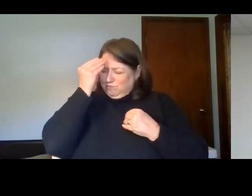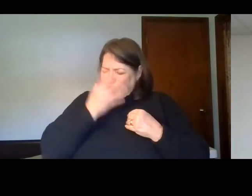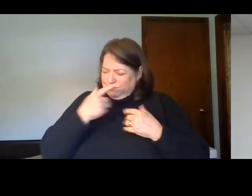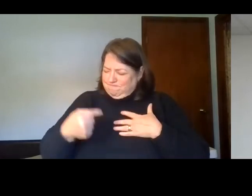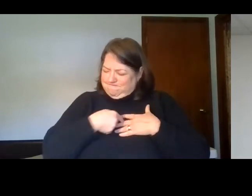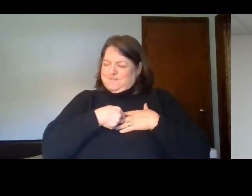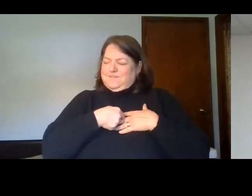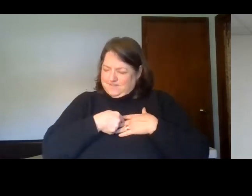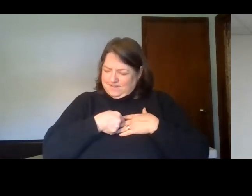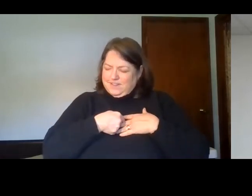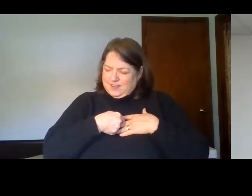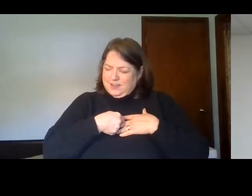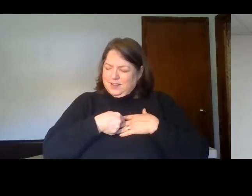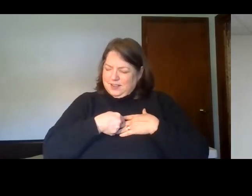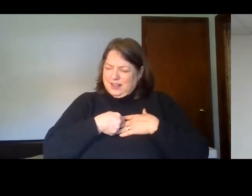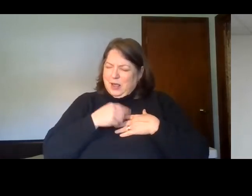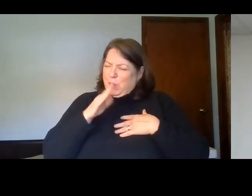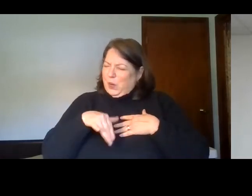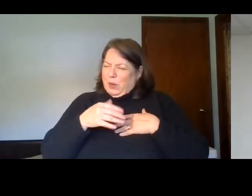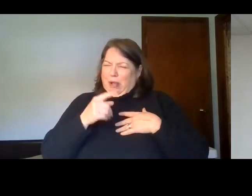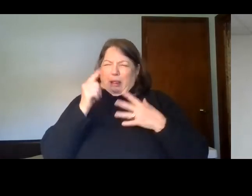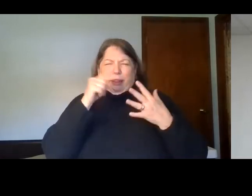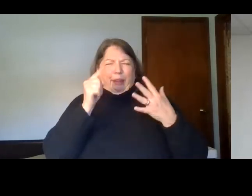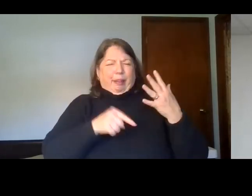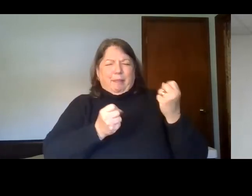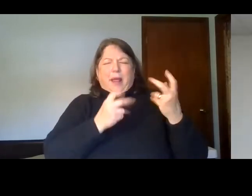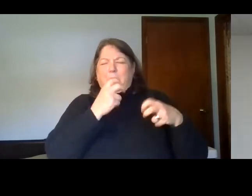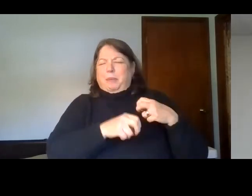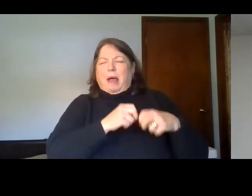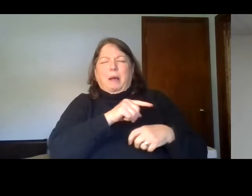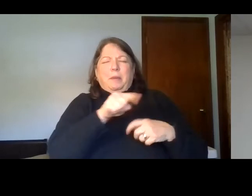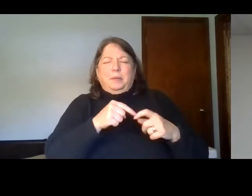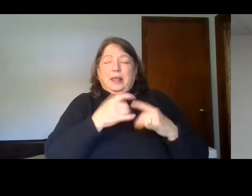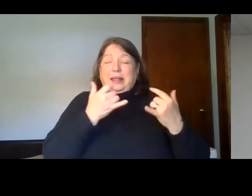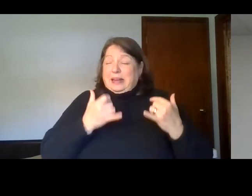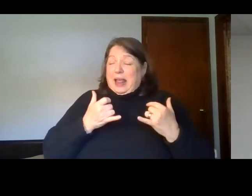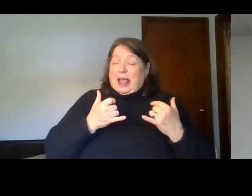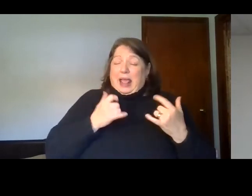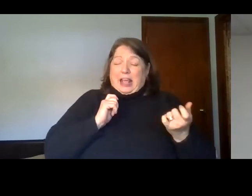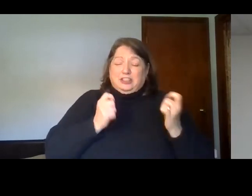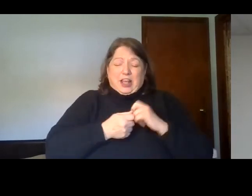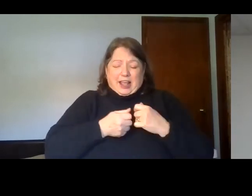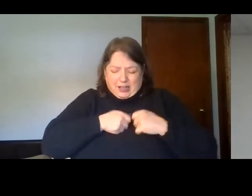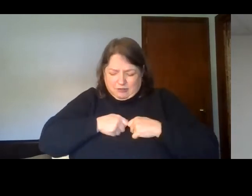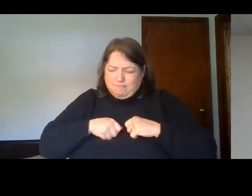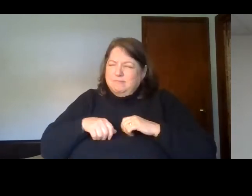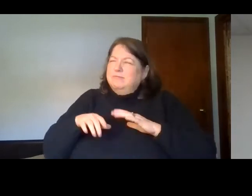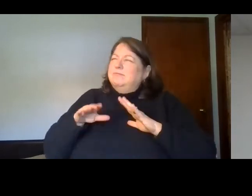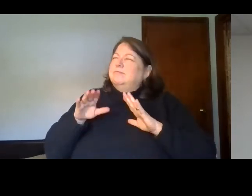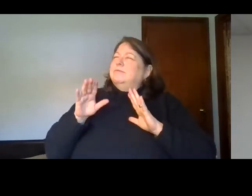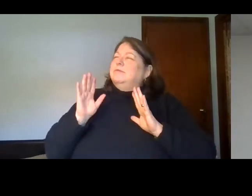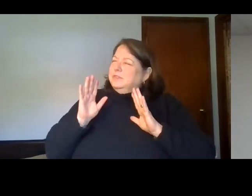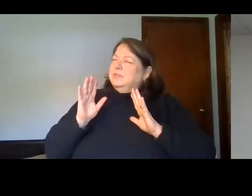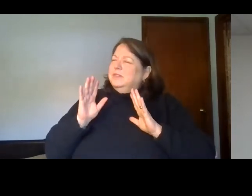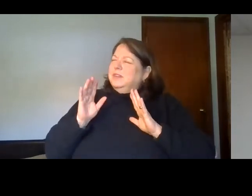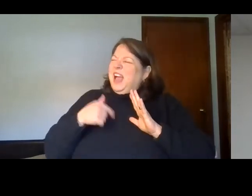And Lord, today, with all that is going on in our world, I commit my life to you. Lord, I need to admit that I've heard about you